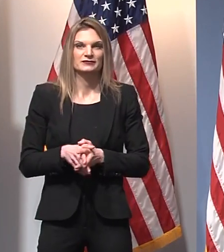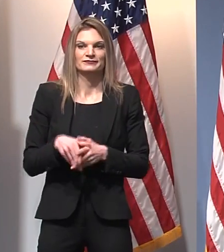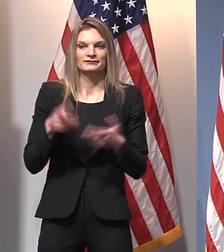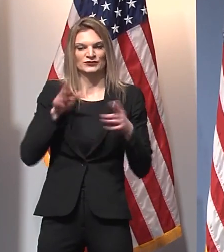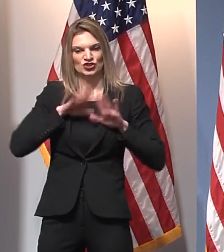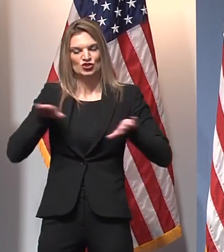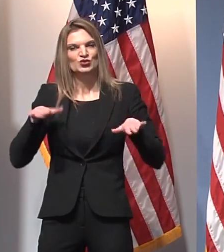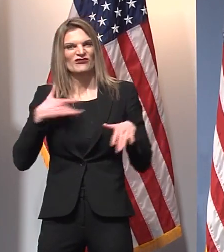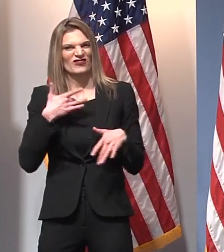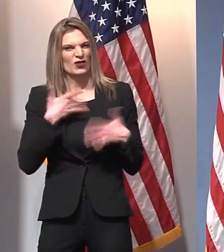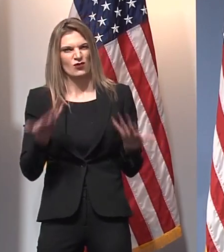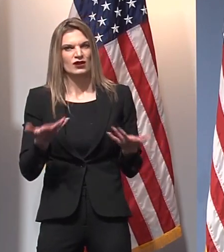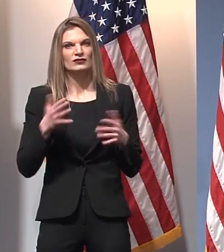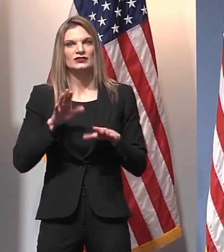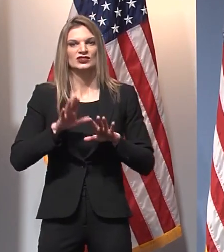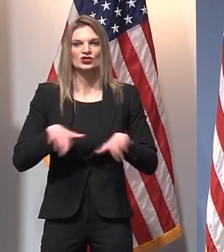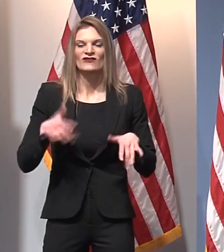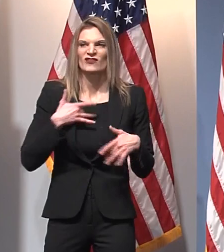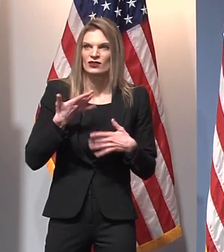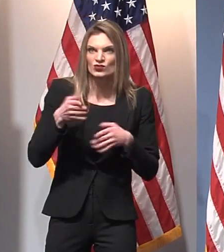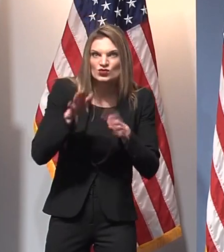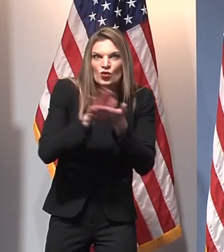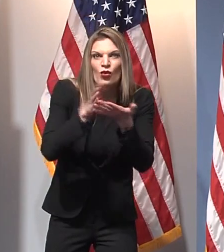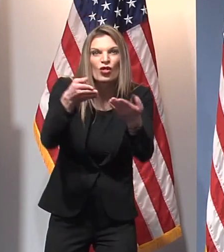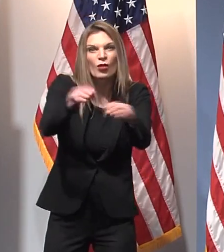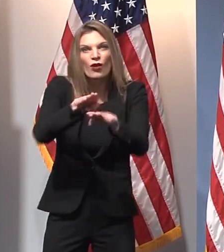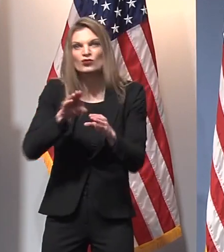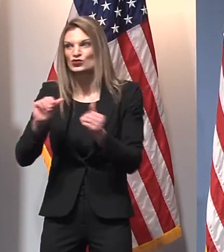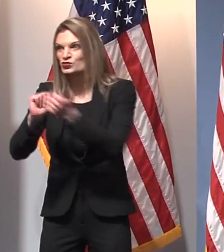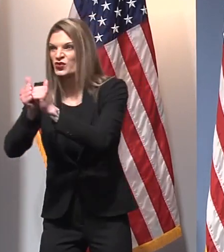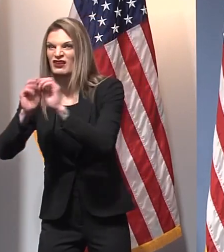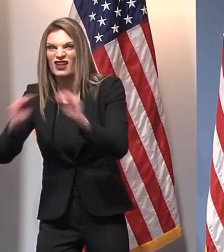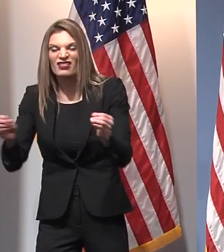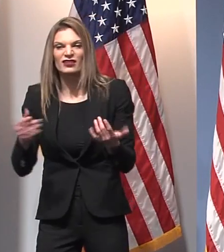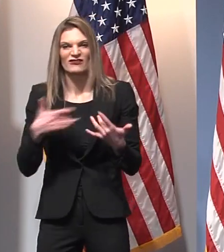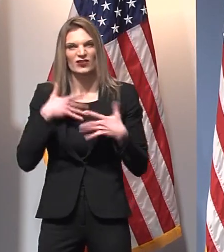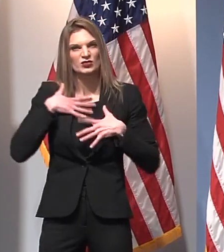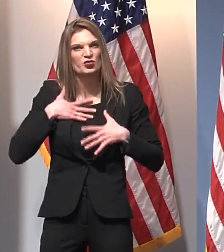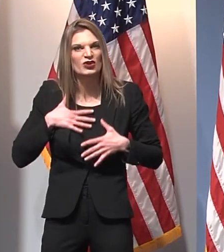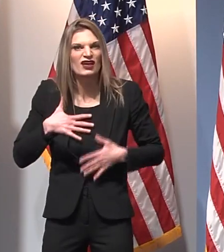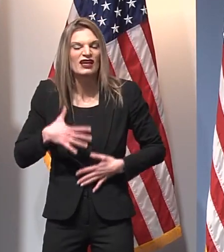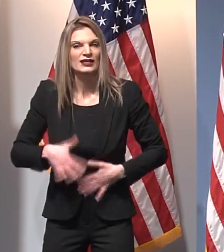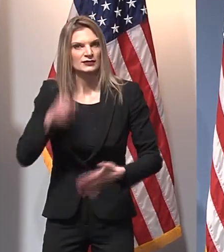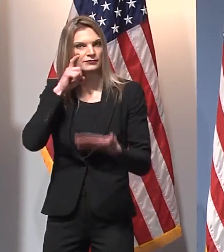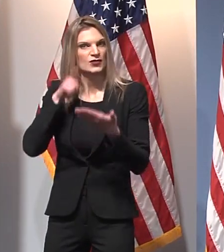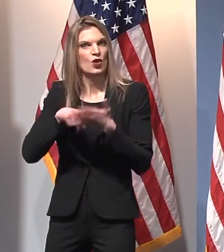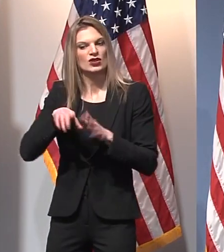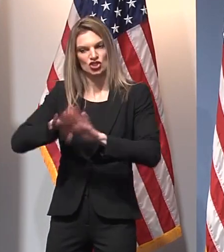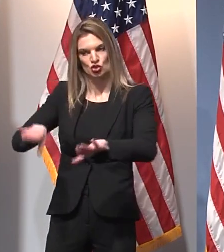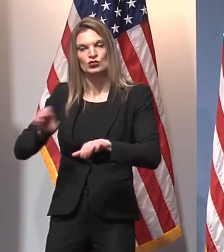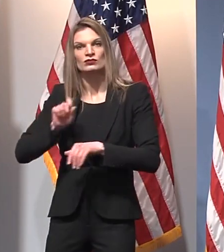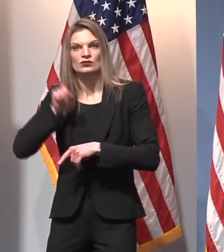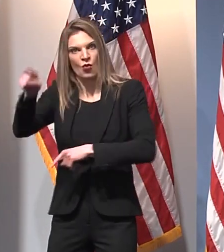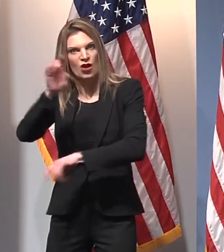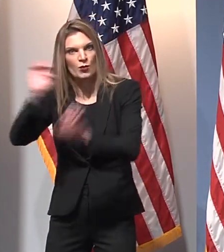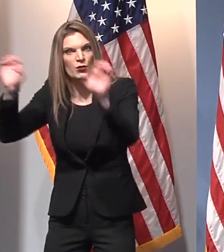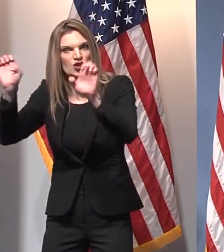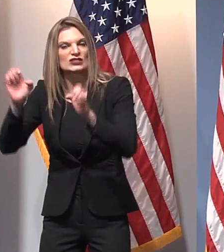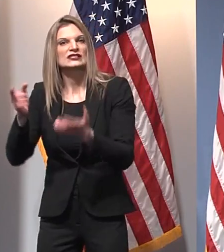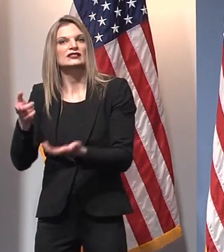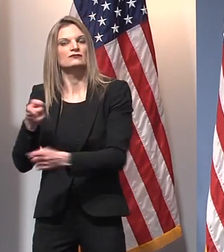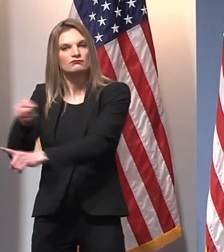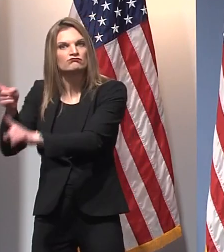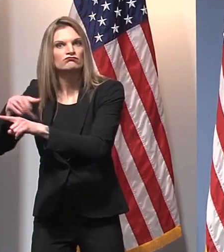Symptoms of anxiety and depression are on the rise as our pediatric ER visits for mental health emergencies. Child abuse rates are up.